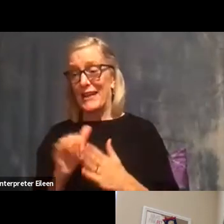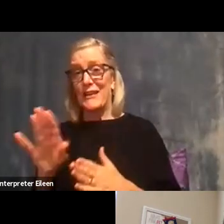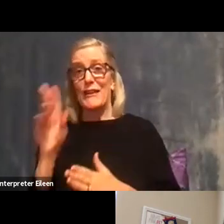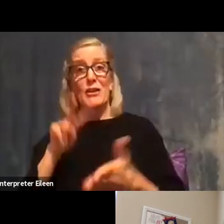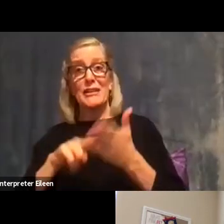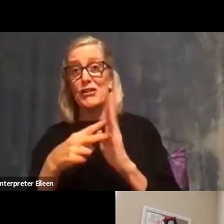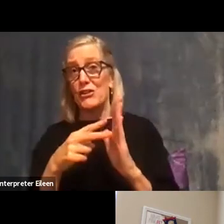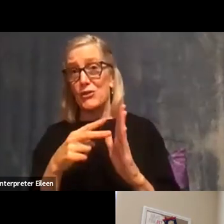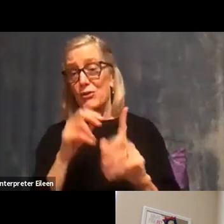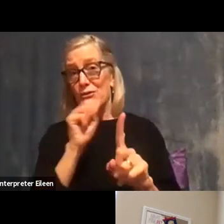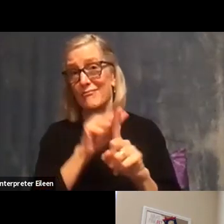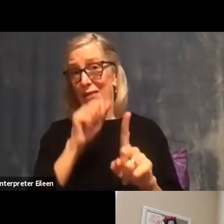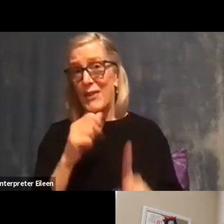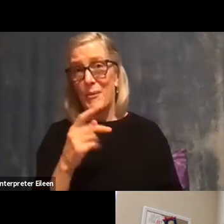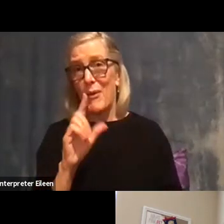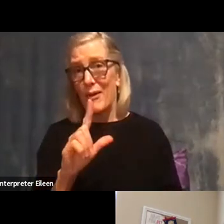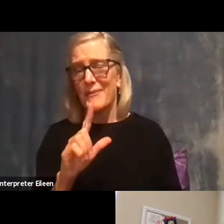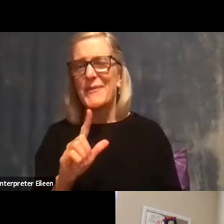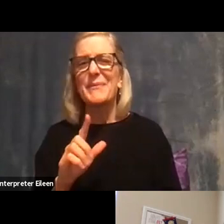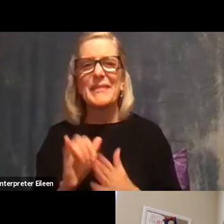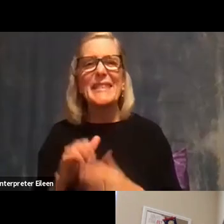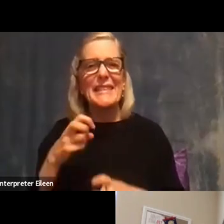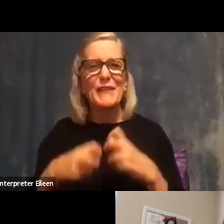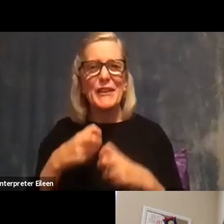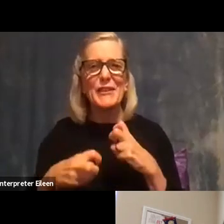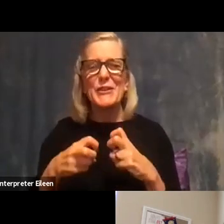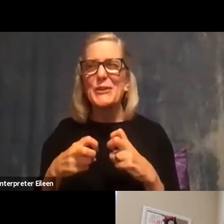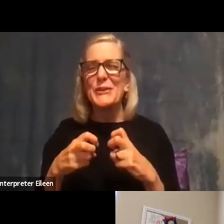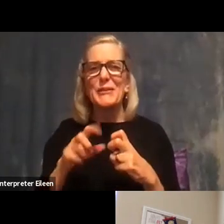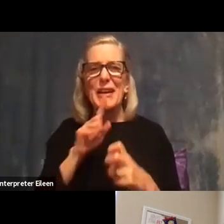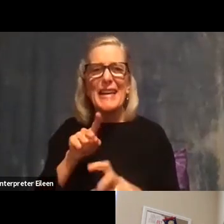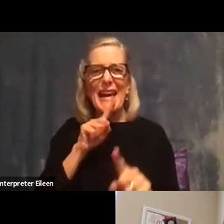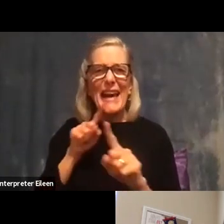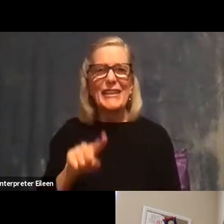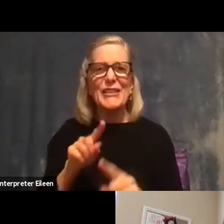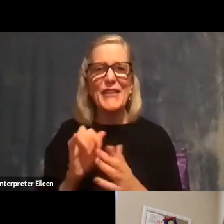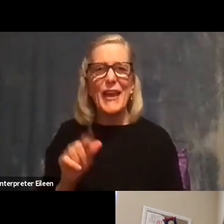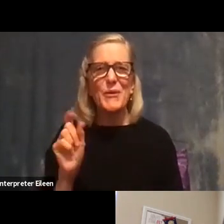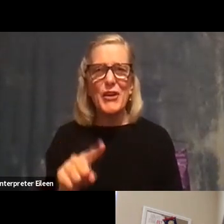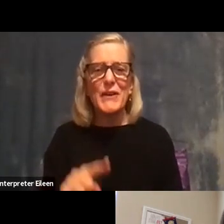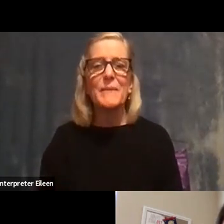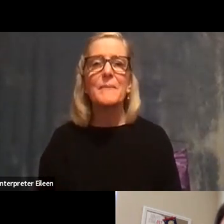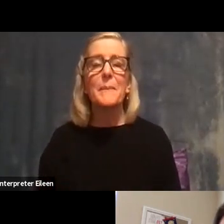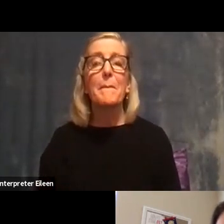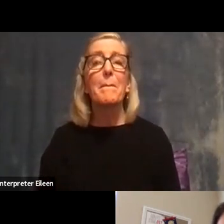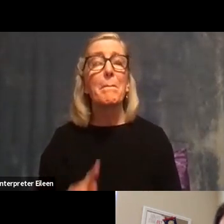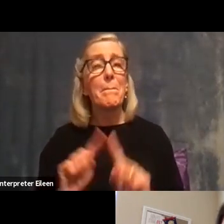So it's really difficult to get at that an answer to that question. I did, though, over the summer see